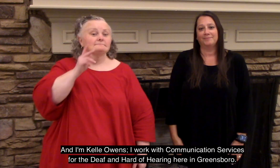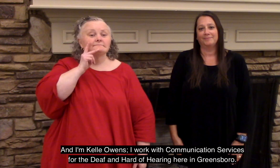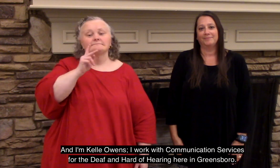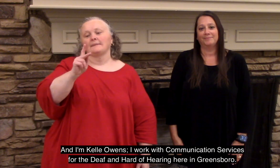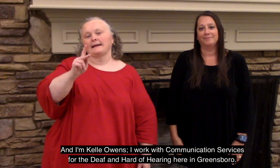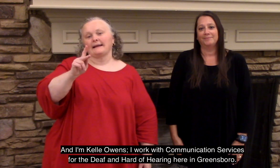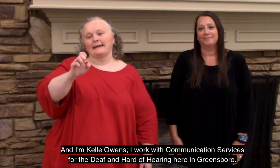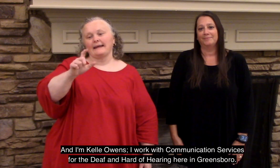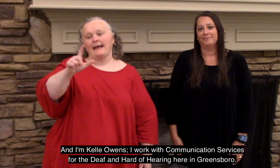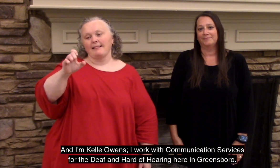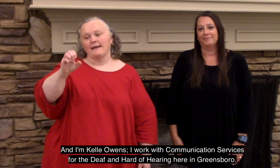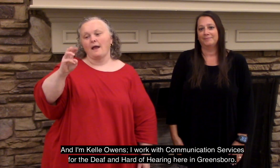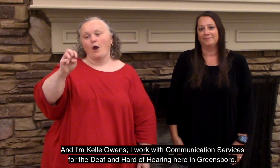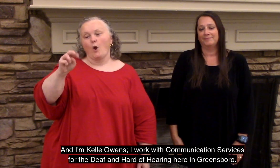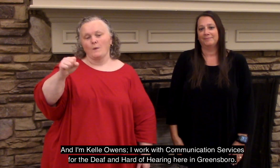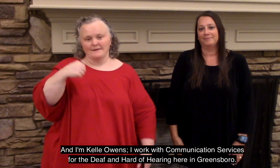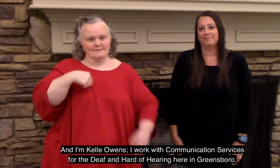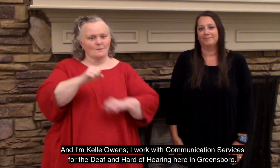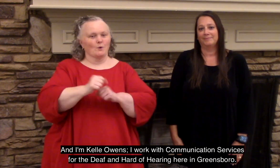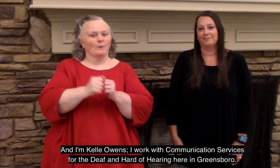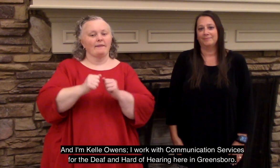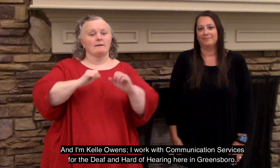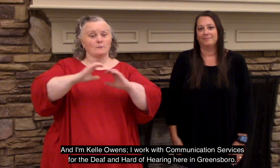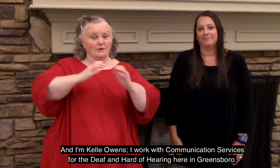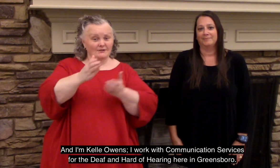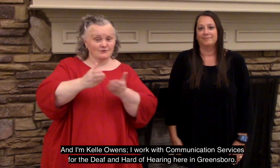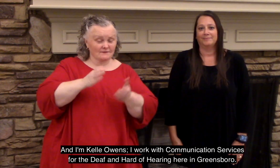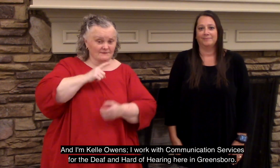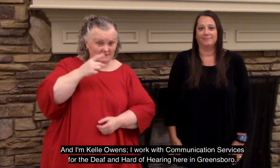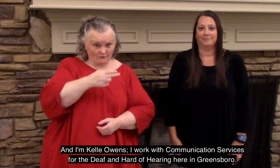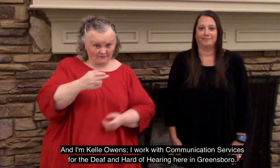And I'm Kelly Owens. I work with Communication Services for the Deaf and Hard of Hearing in Greensboro.